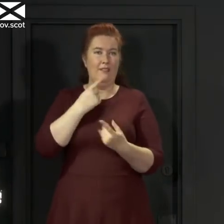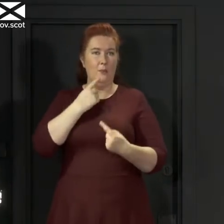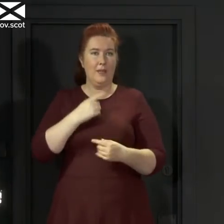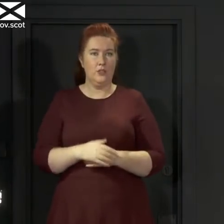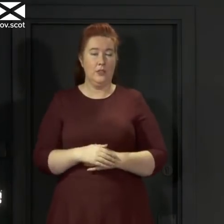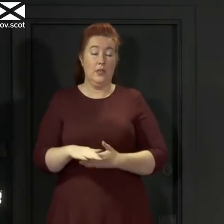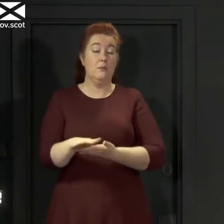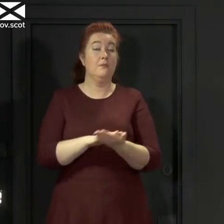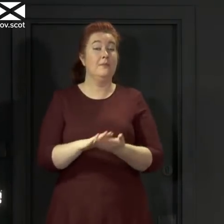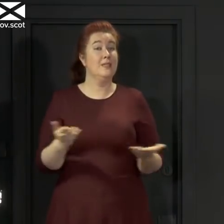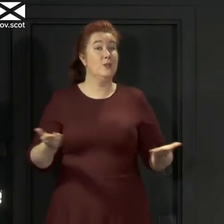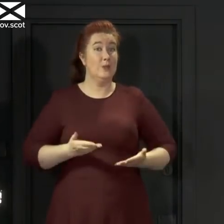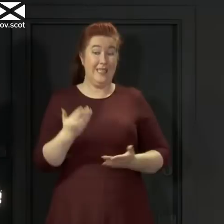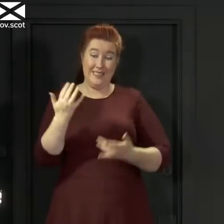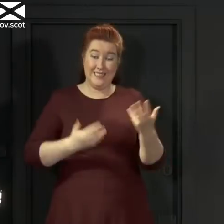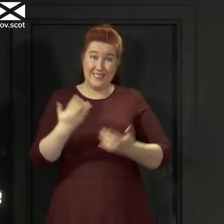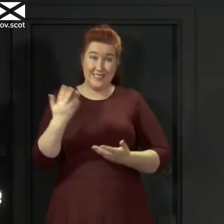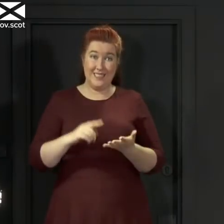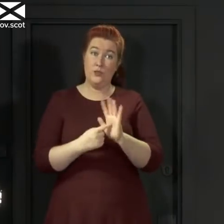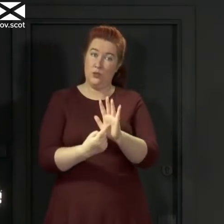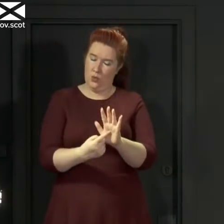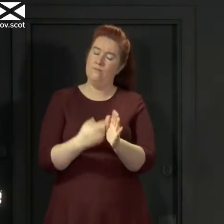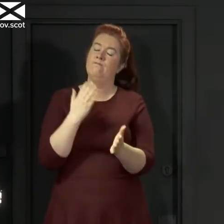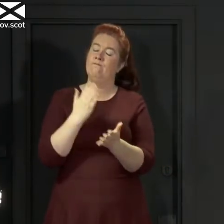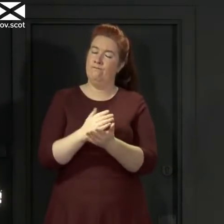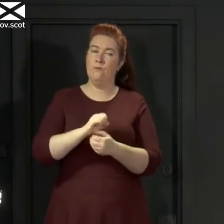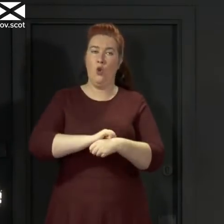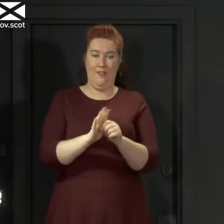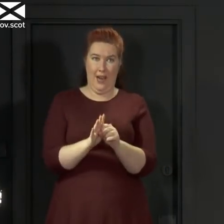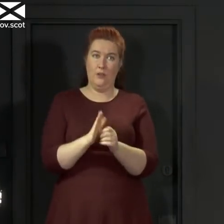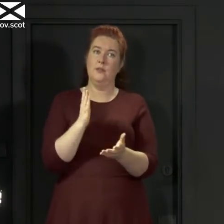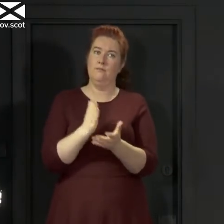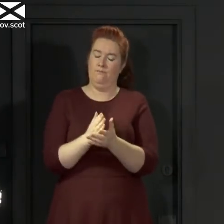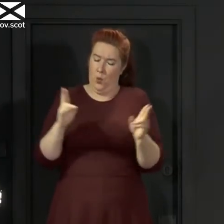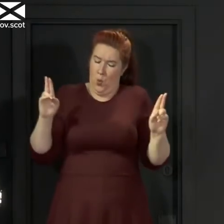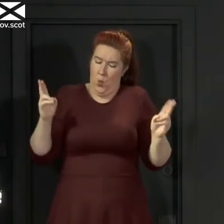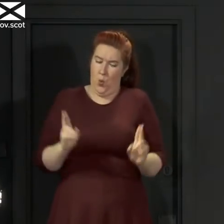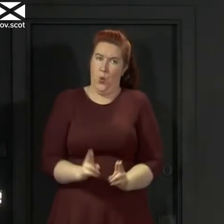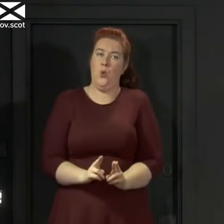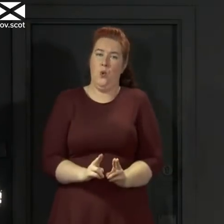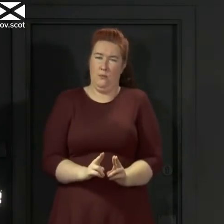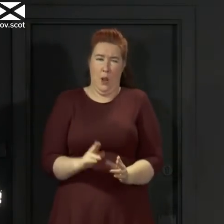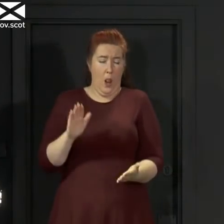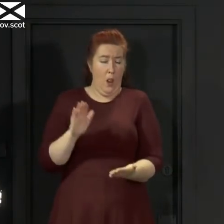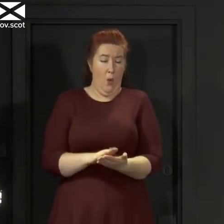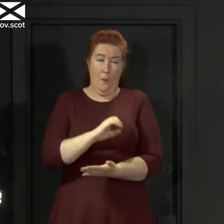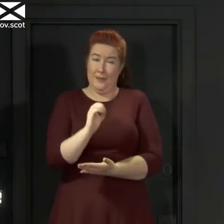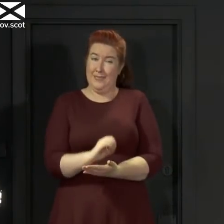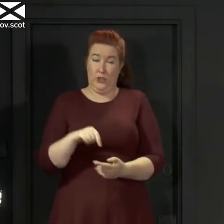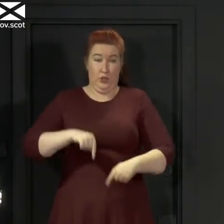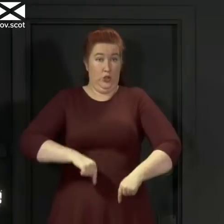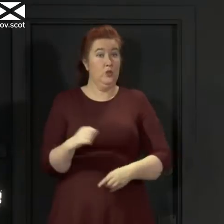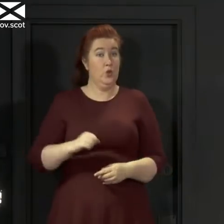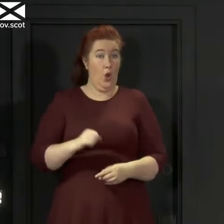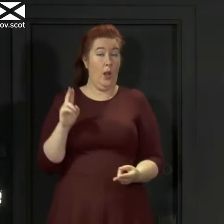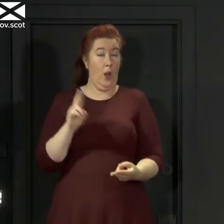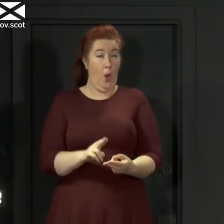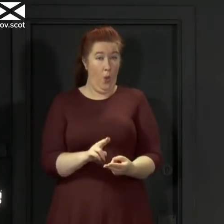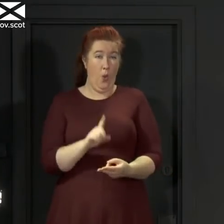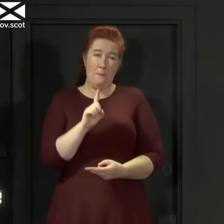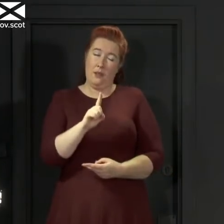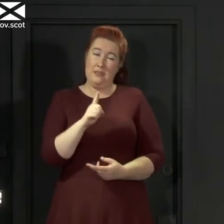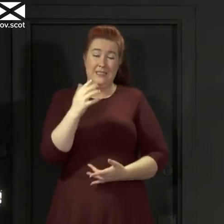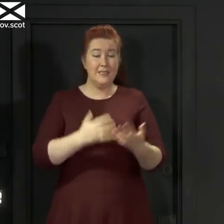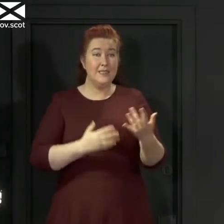once again, that COVID has been driven, as of now, to very low levels in Scotland. However, the figures also